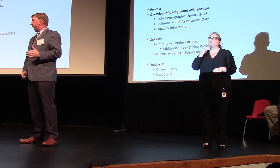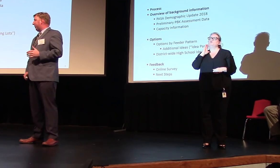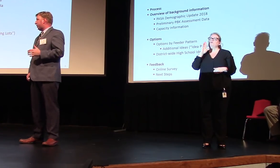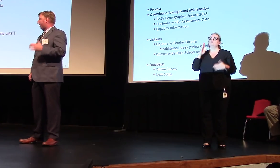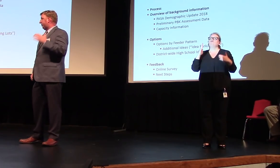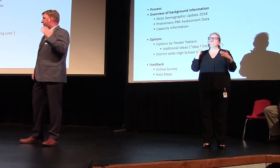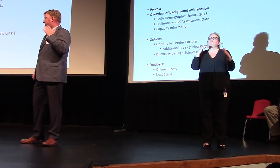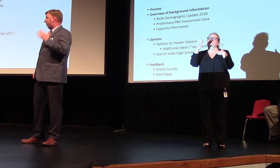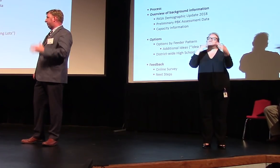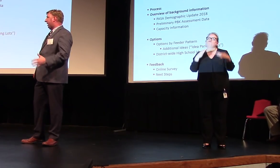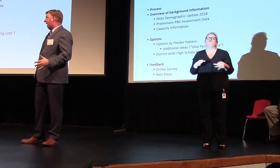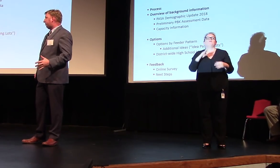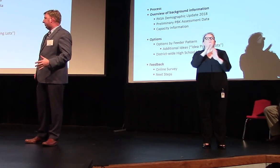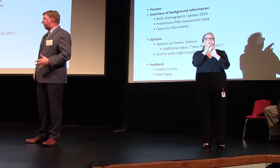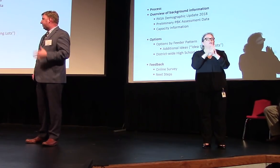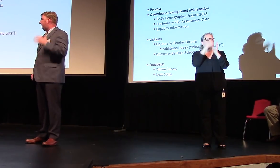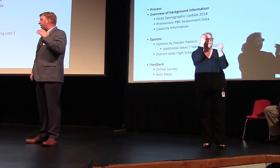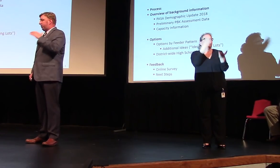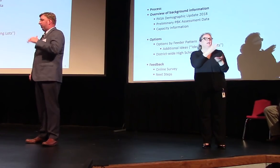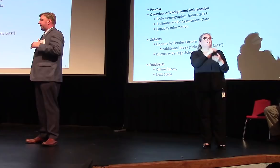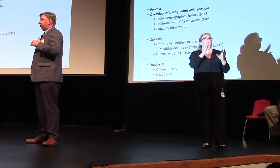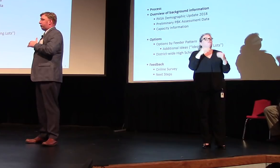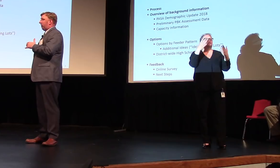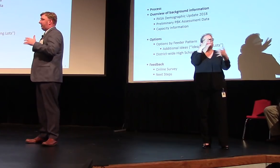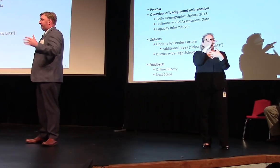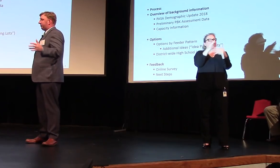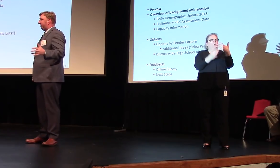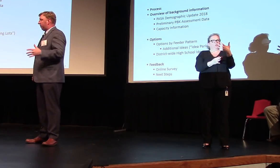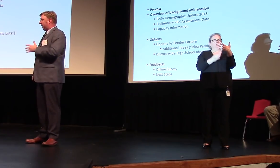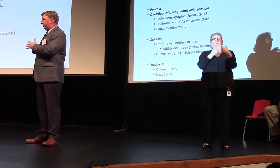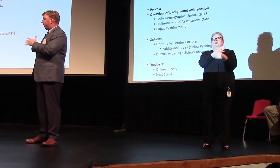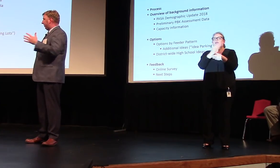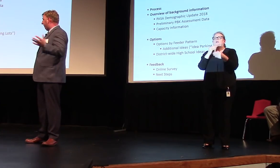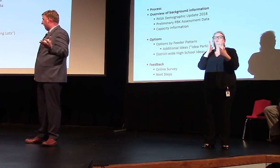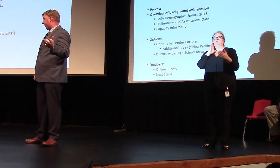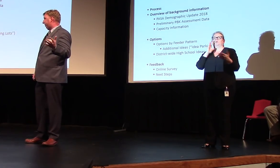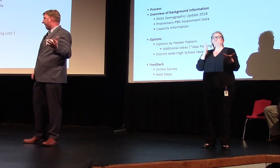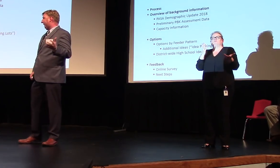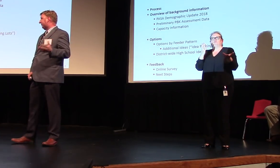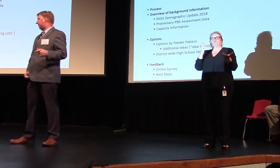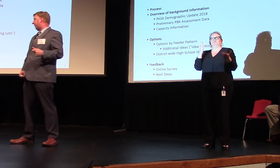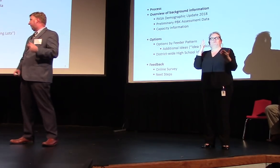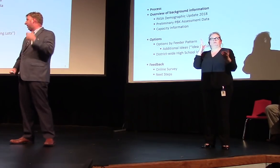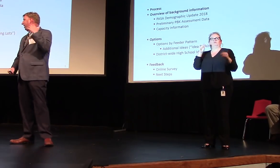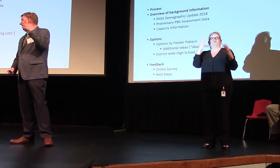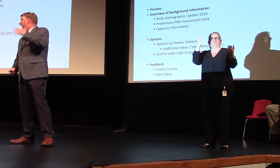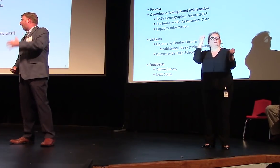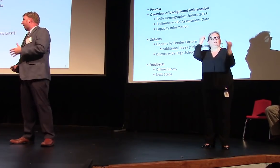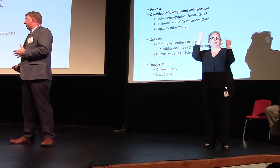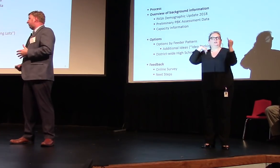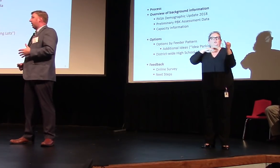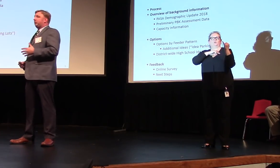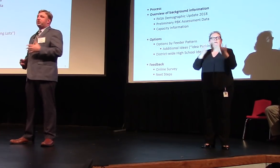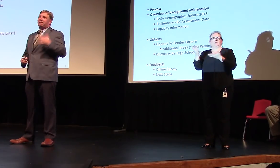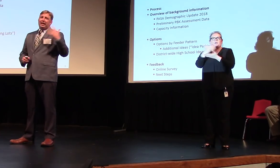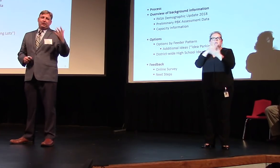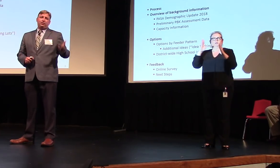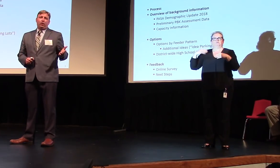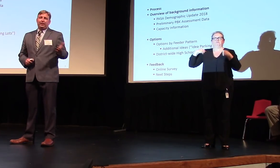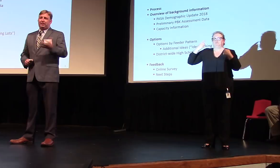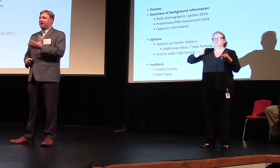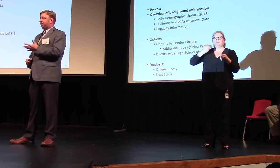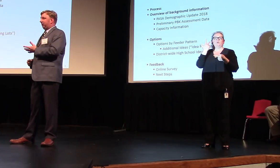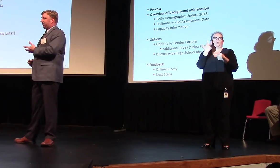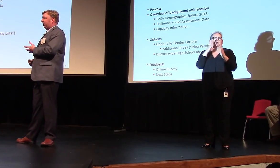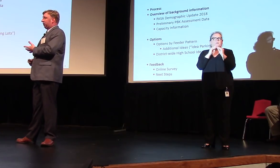background information, then I'll start to go through the options as well as additional ideas that we've collected over the past three meetings. I want to let you know just in case